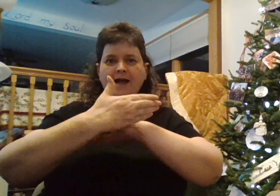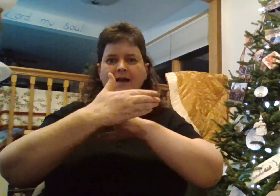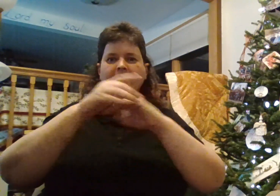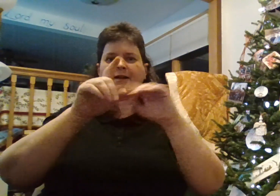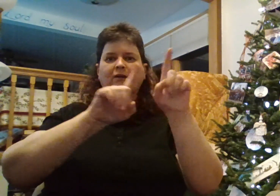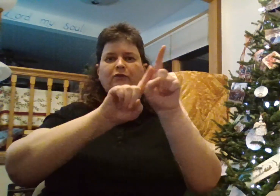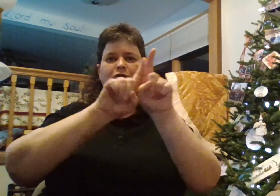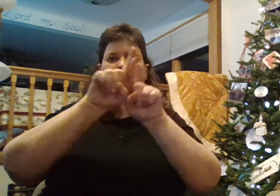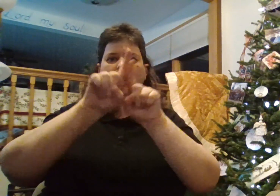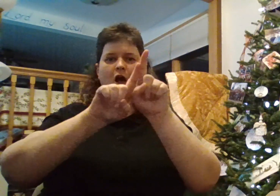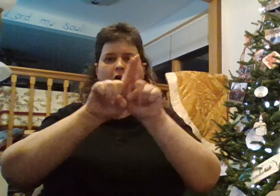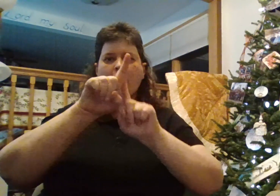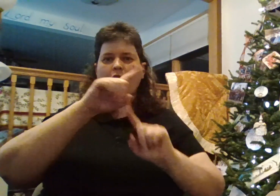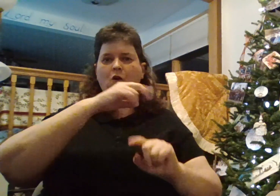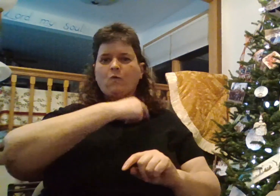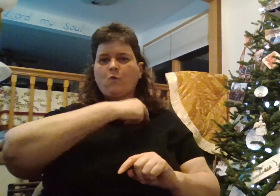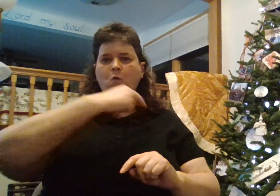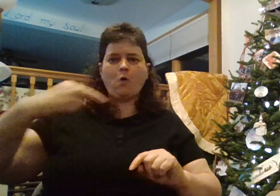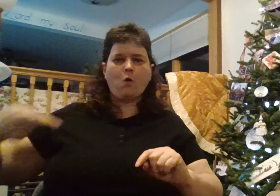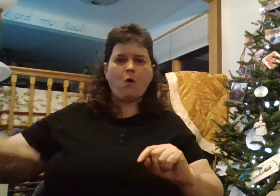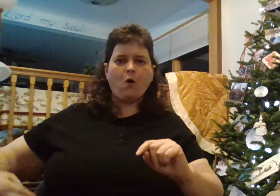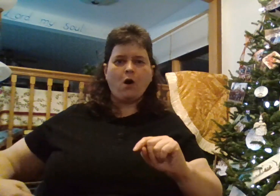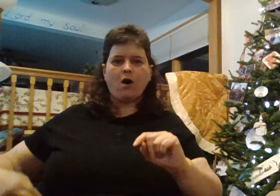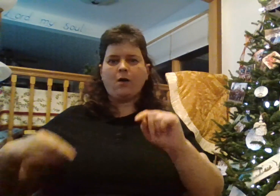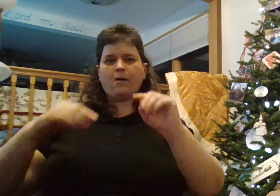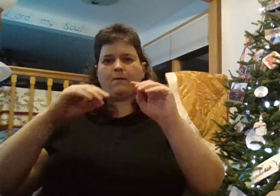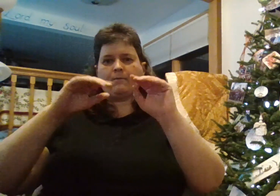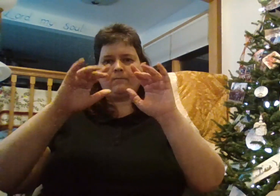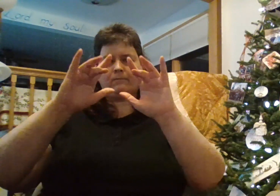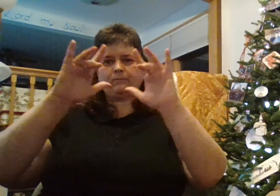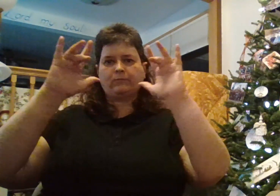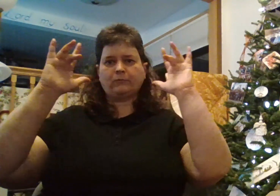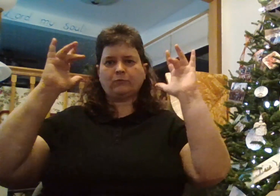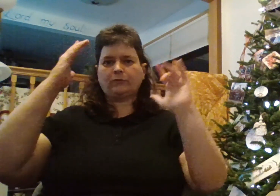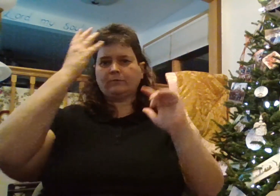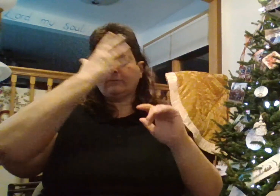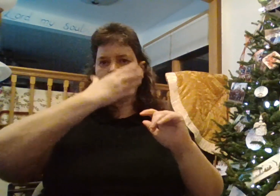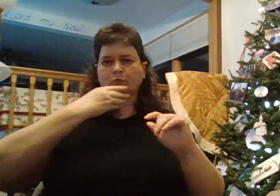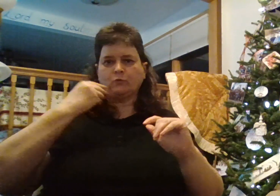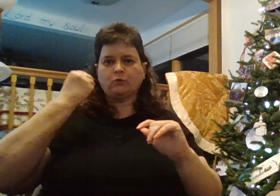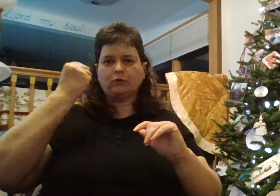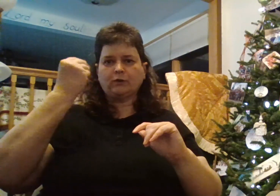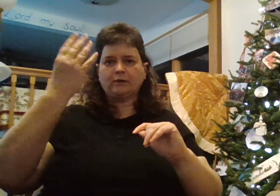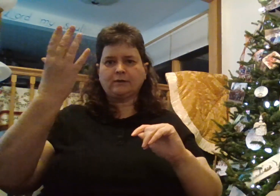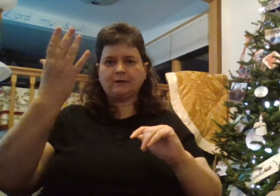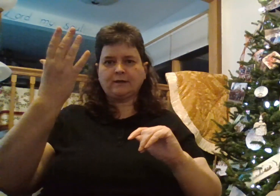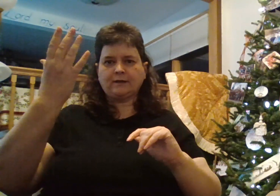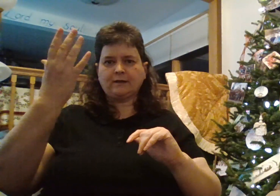Star of night, Star with fire, Beauty bright,